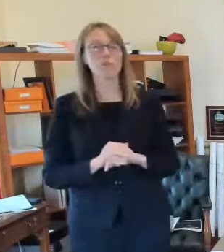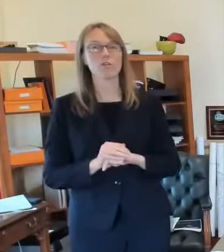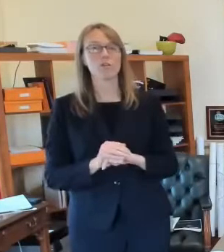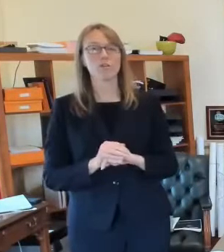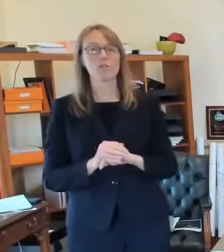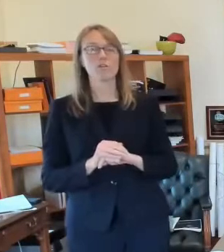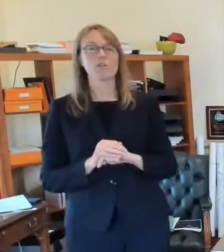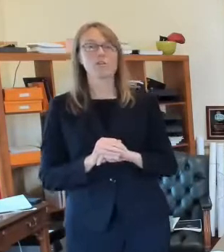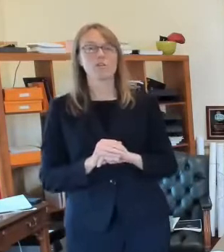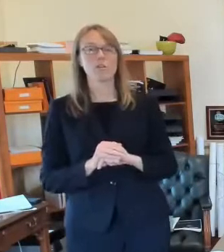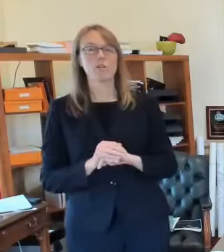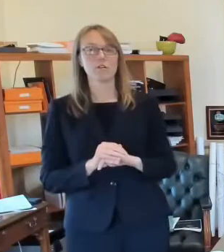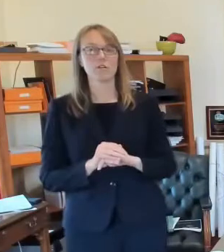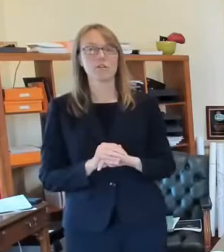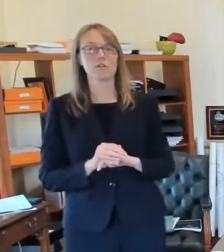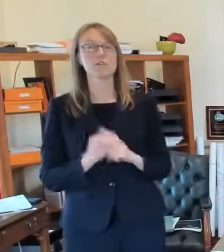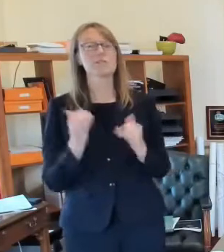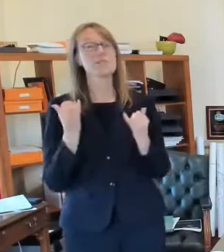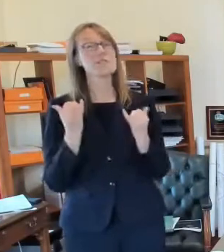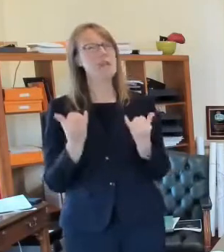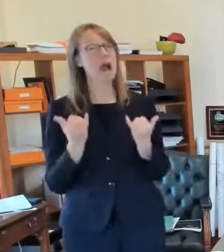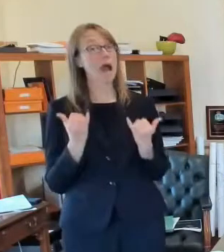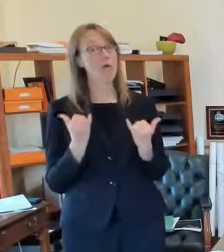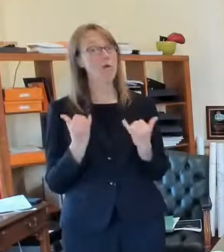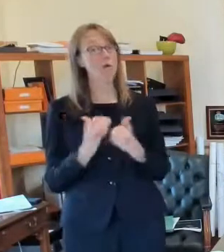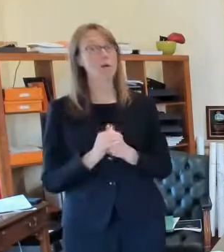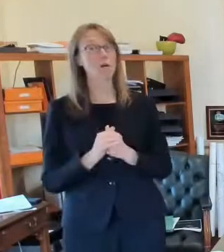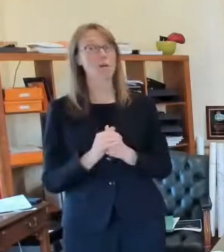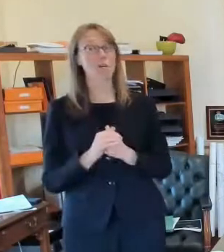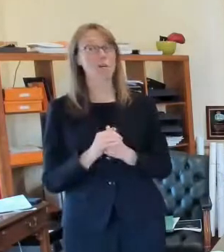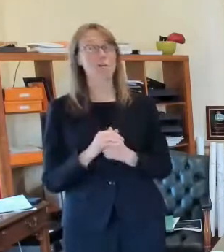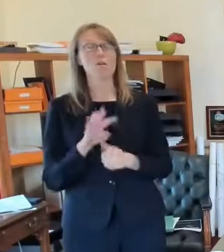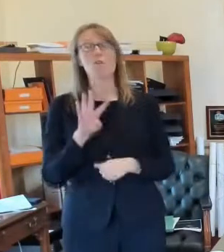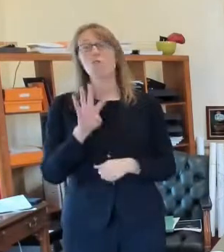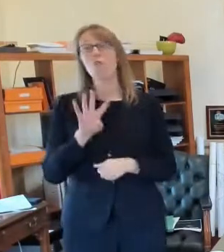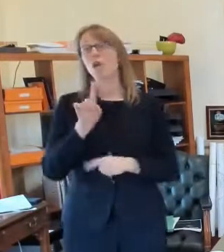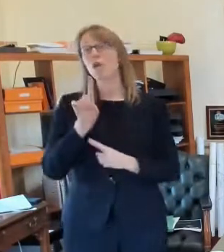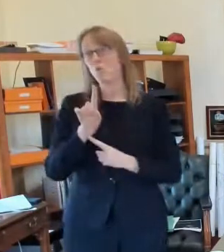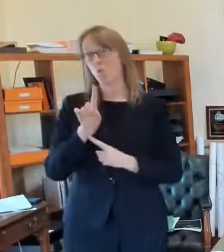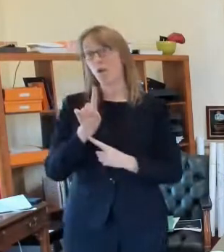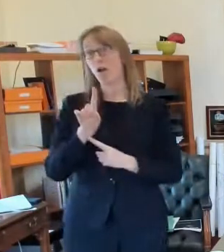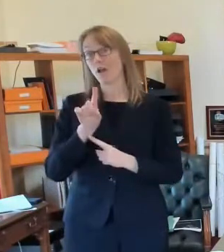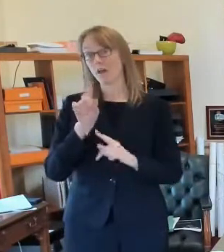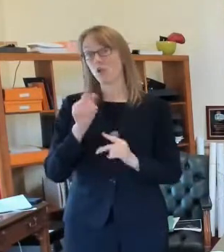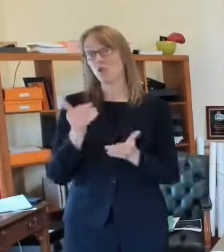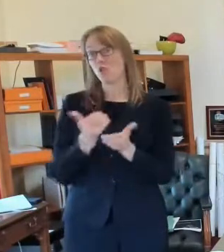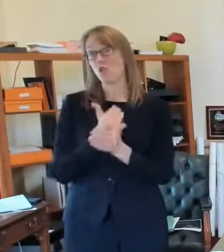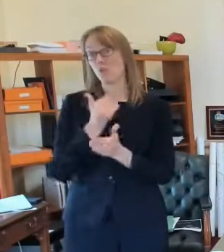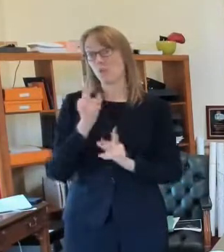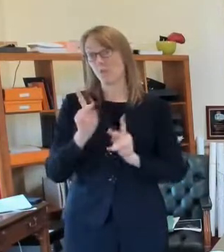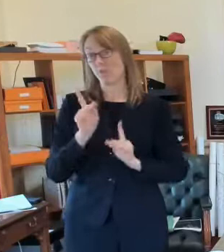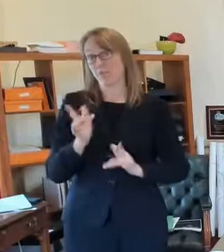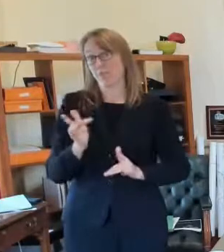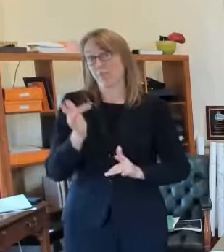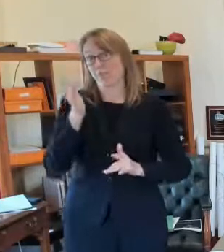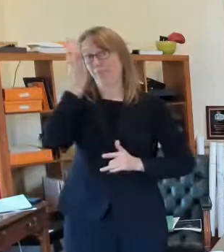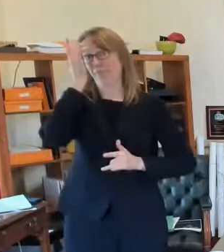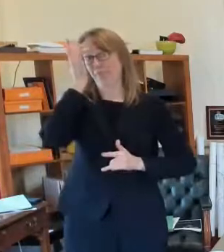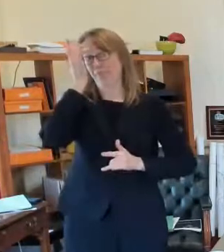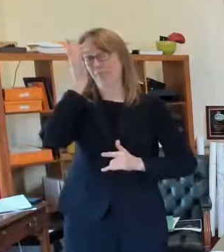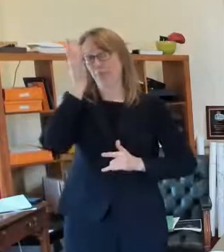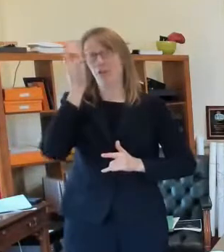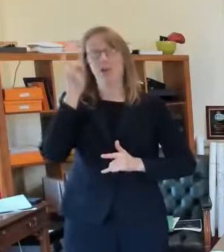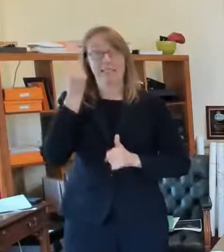um we're running at about 41 close to 41 new cases per day per